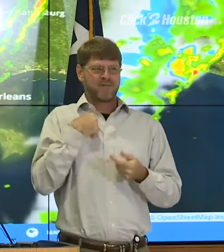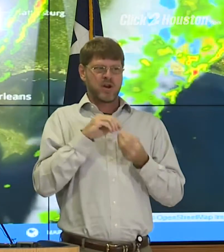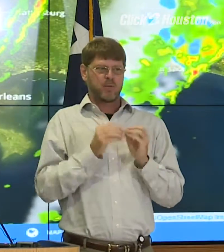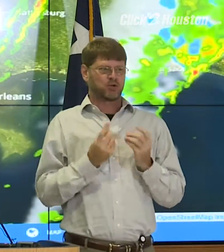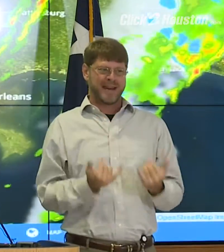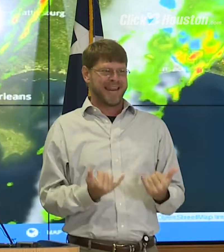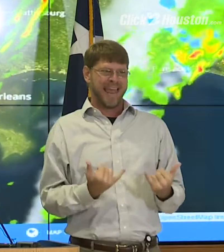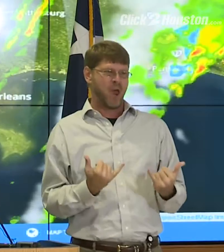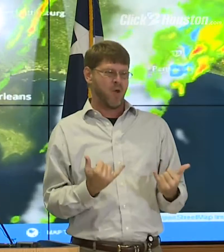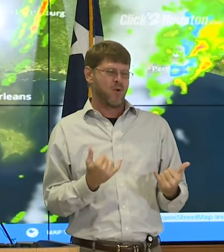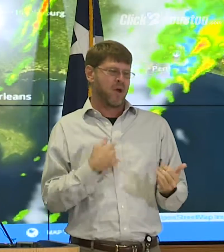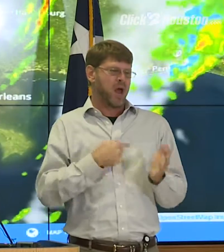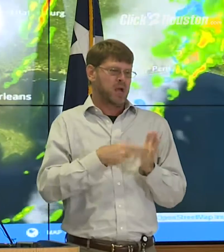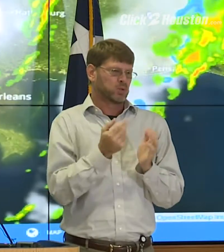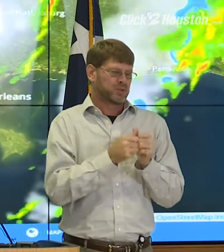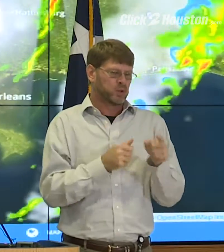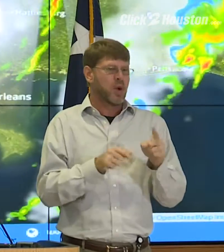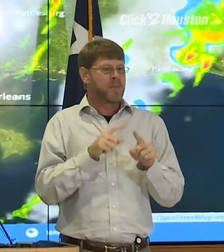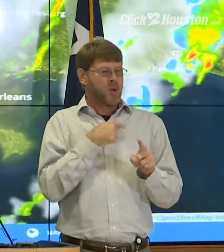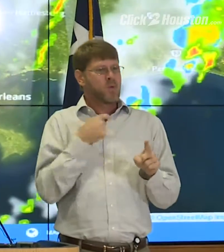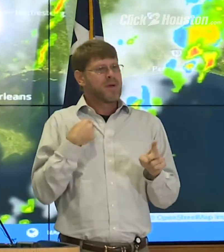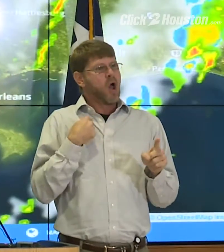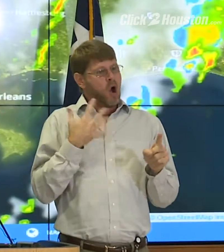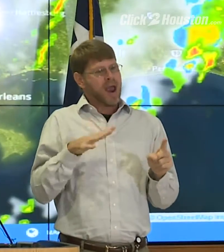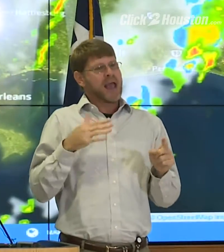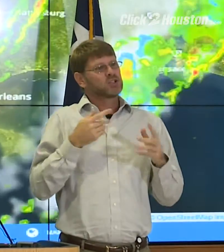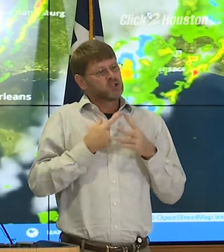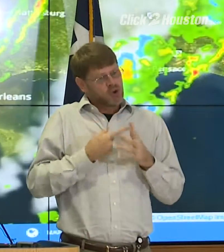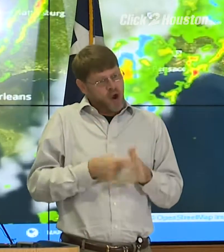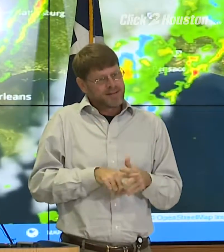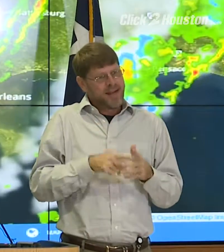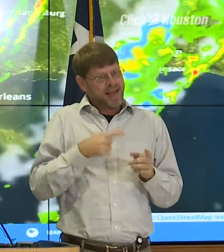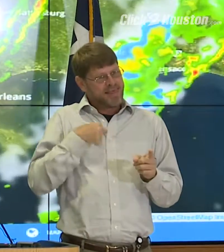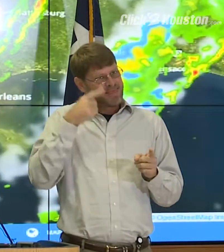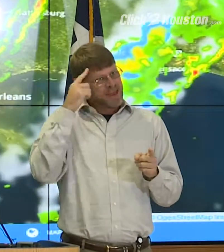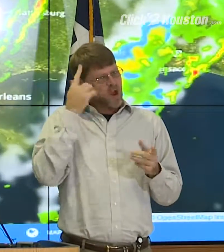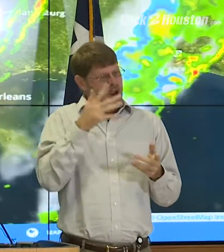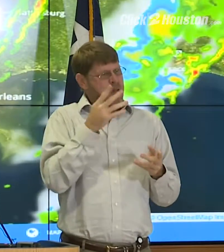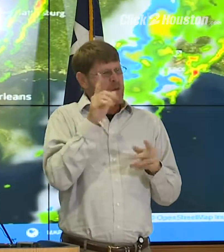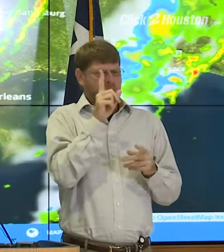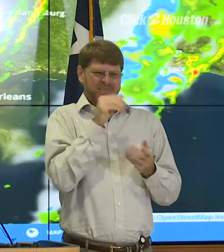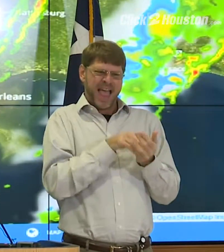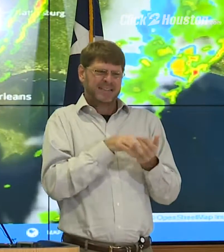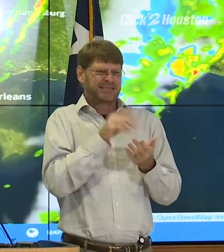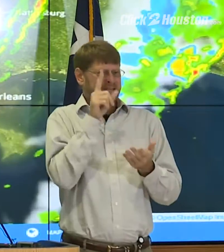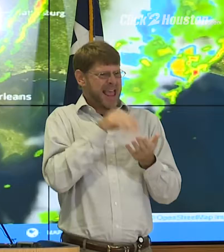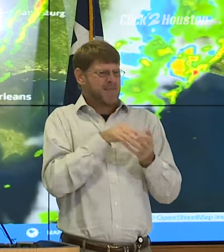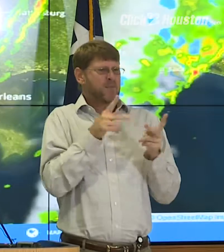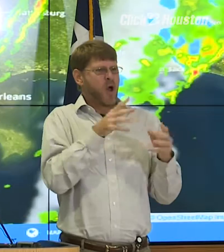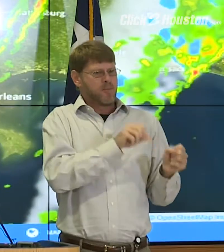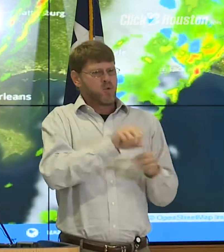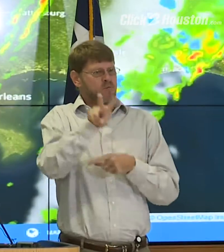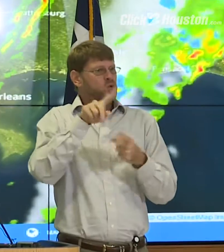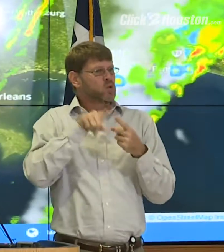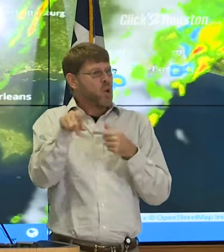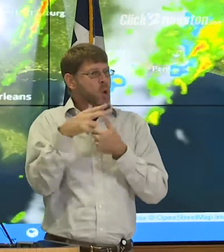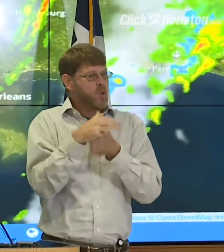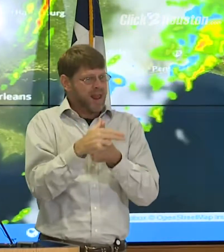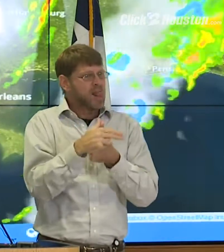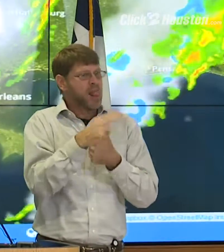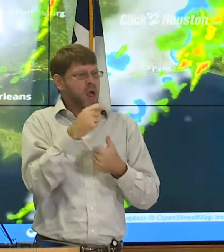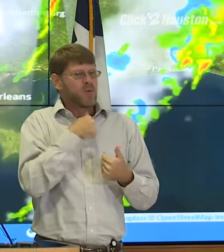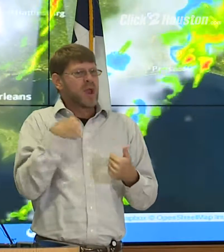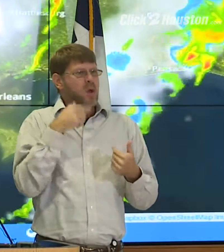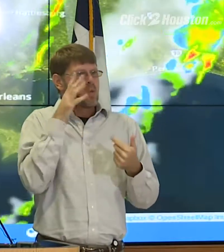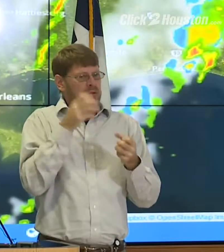numbers with me, sir. I'll be very honest with you. But we have moved, I believe, thousands of people into hotels, and we are